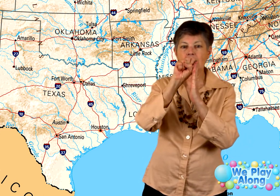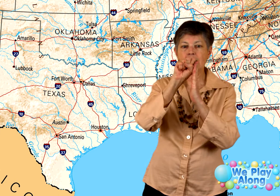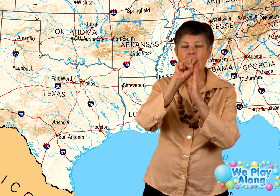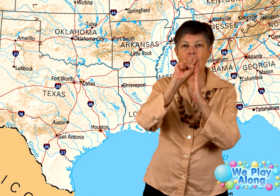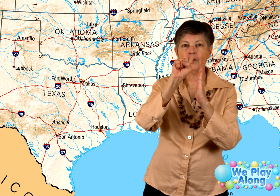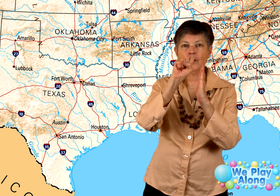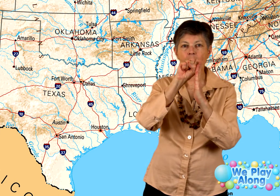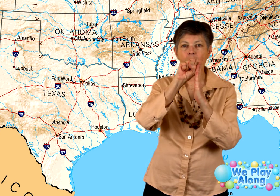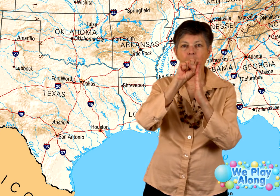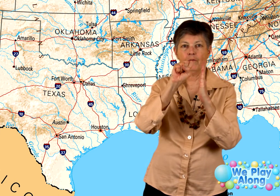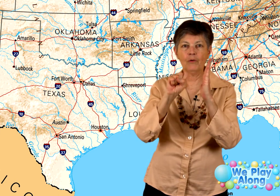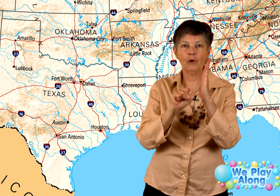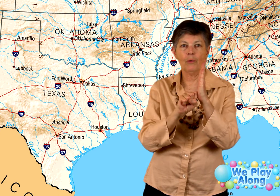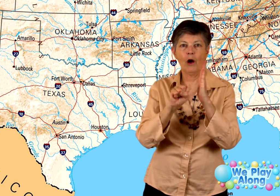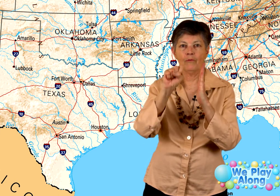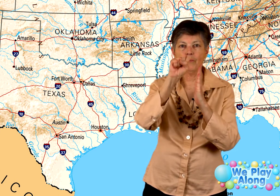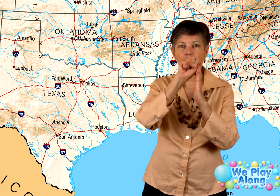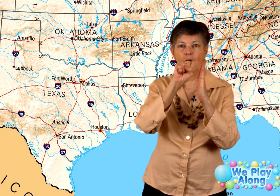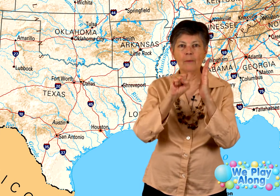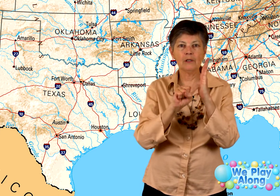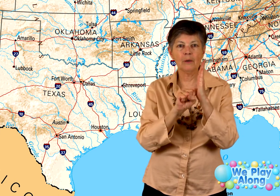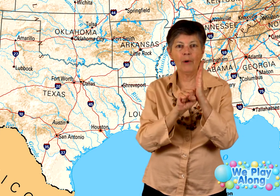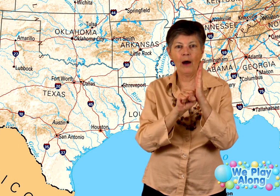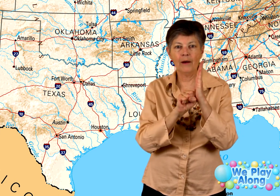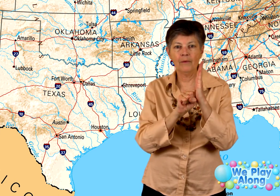S hand and you're going to go down from your palm from the top to the bottom.